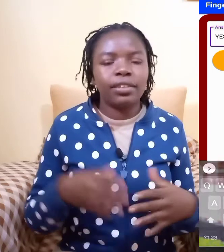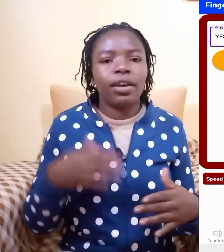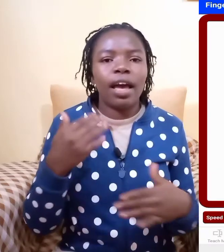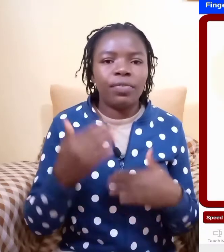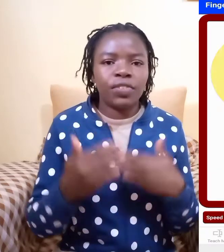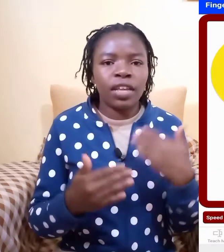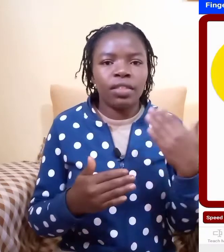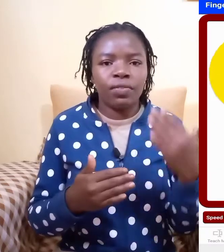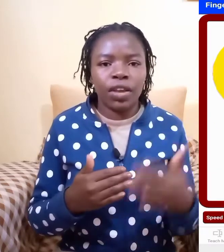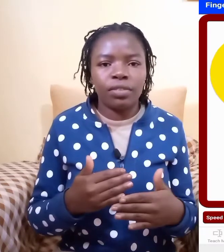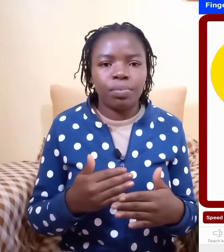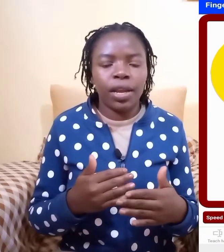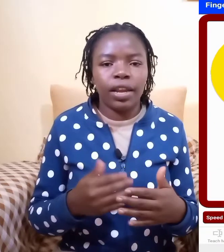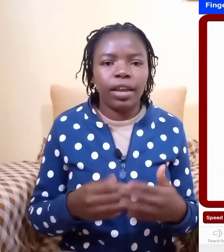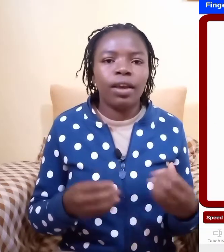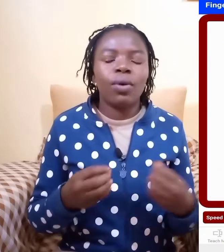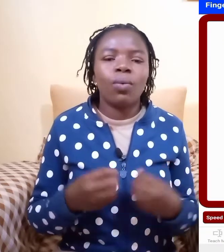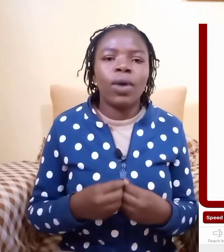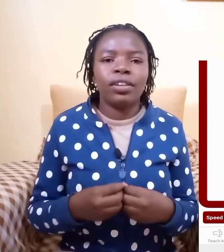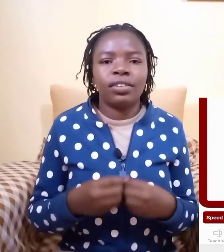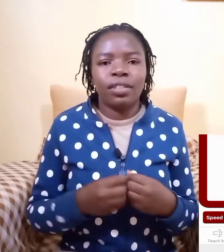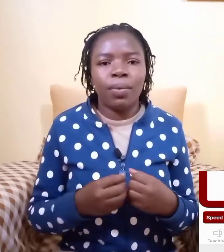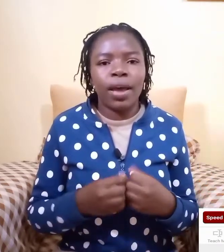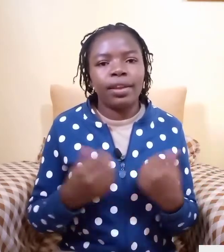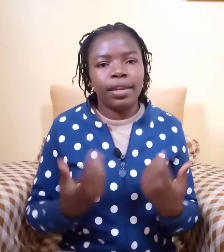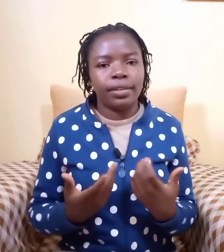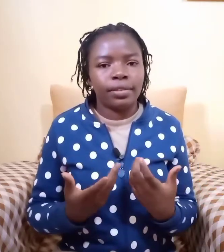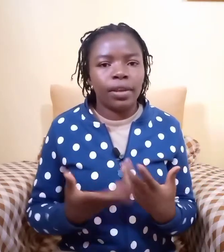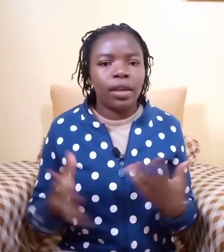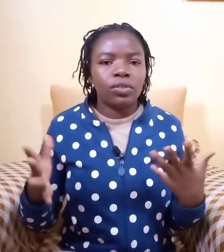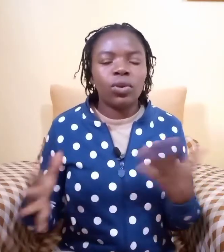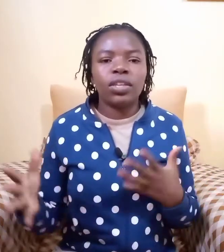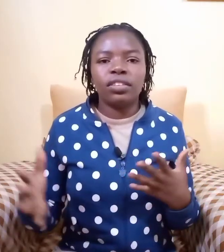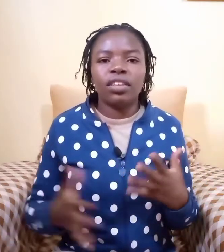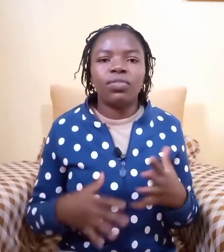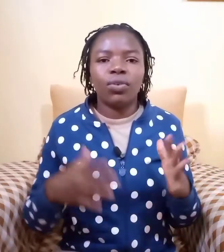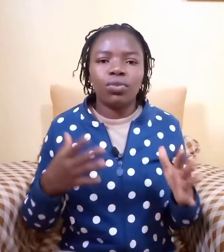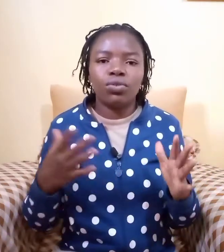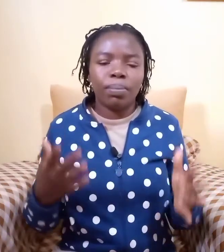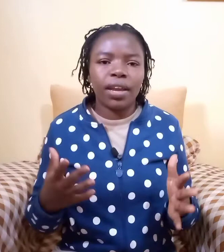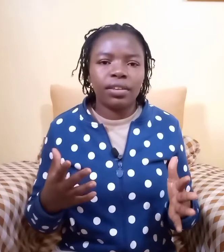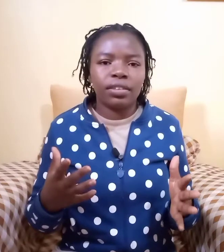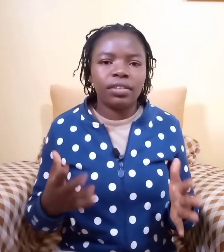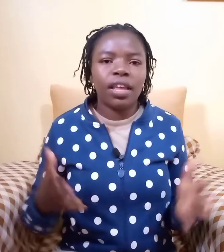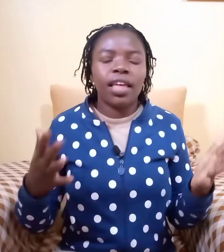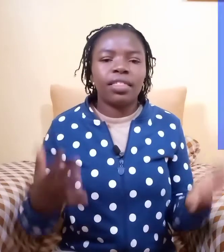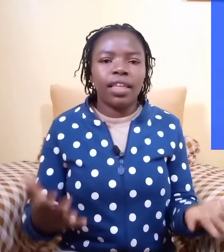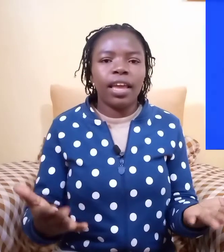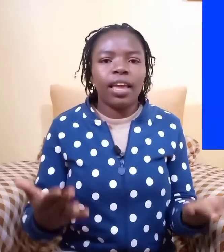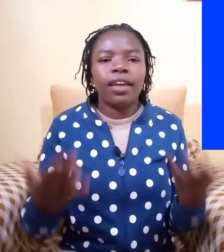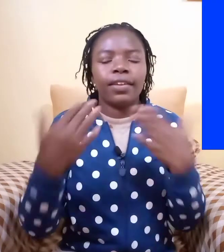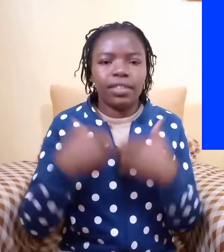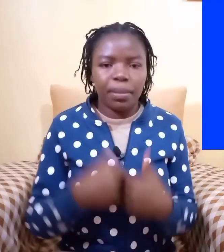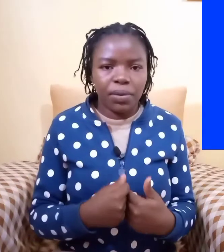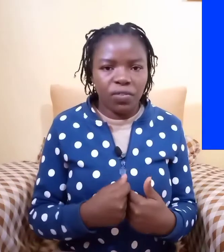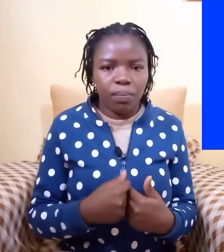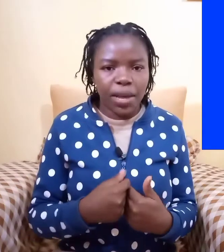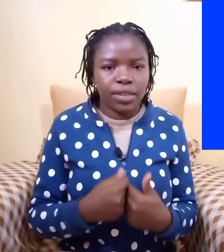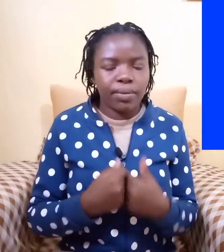after the fingerspelling what the word is so it is just for you to practice the receptive part